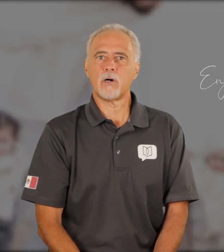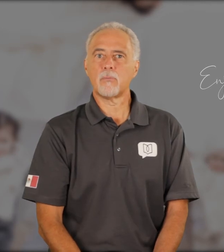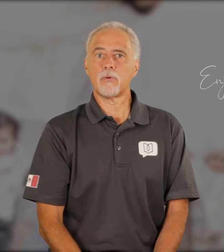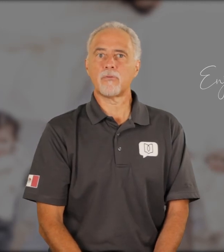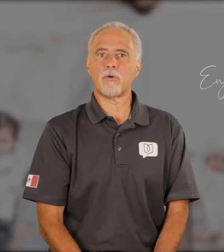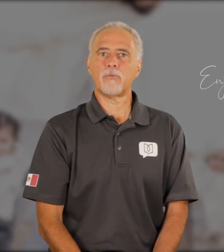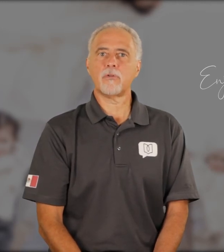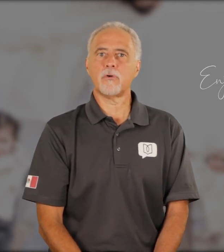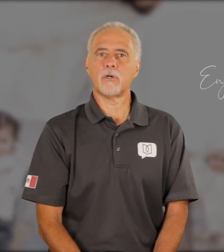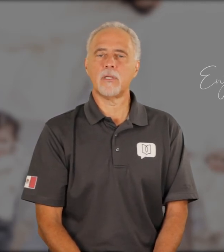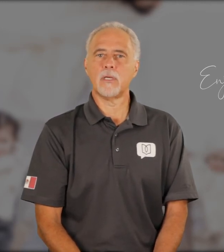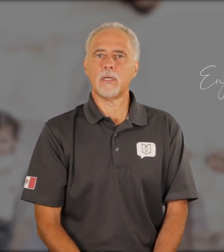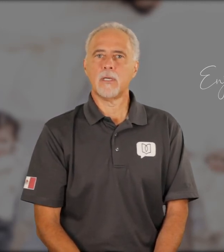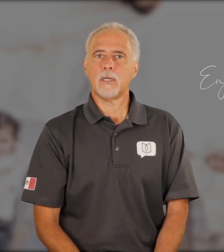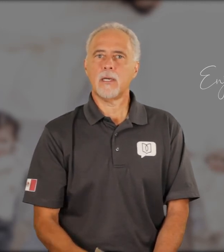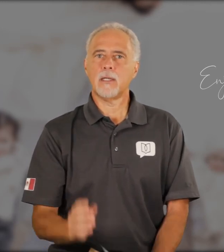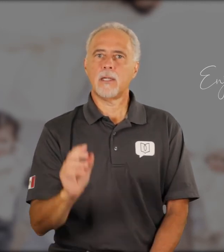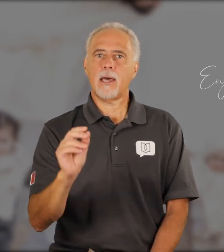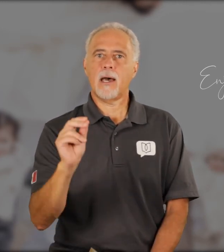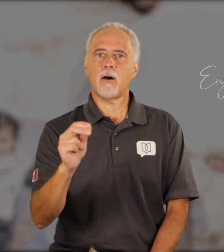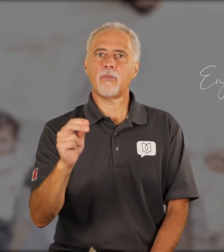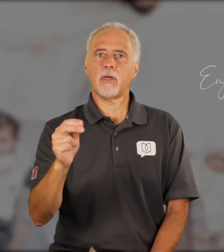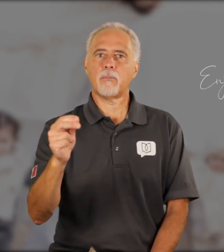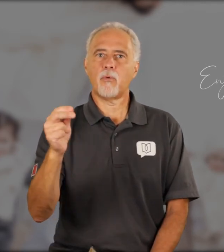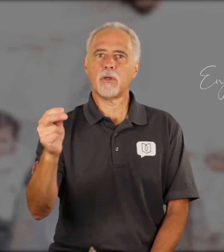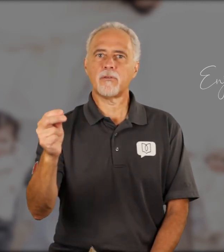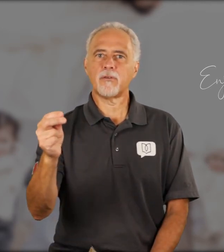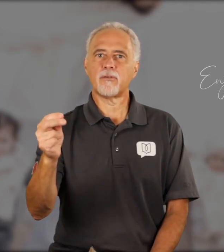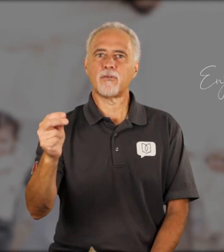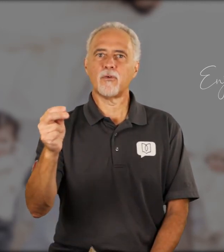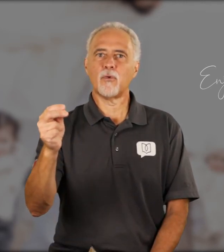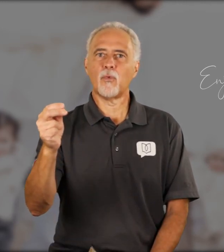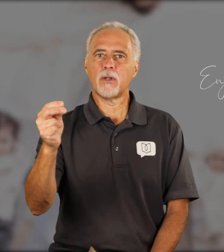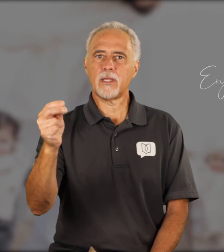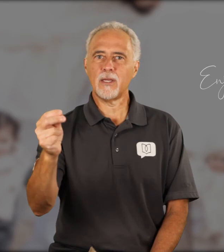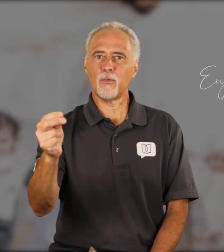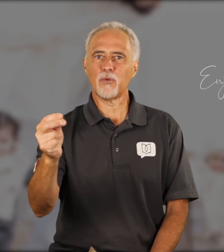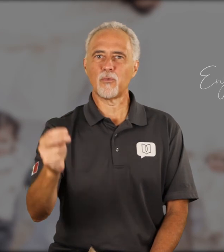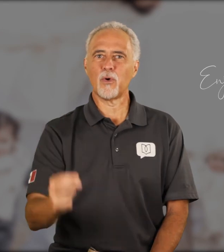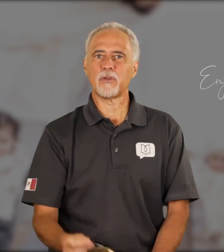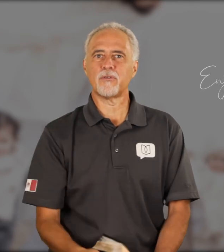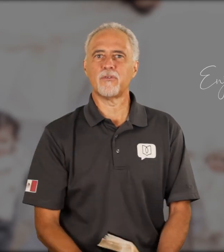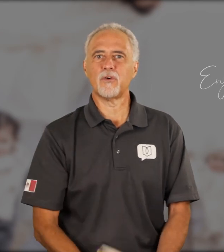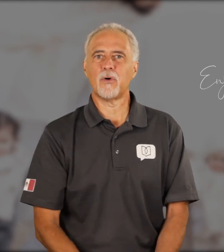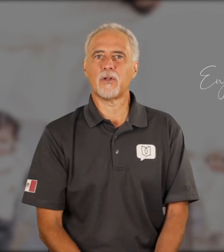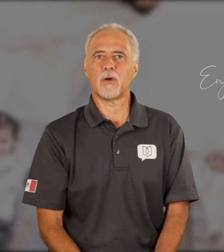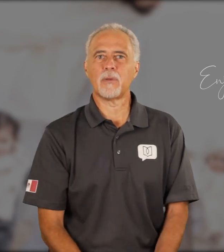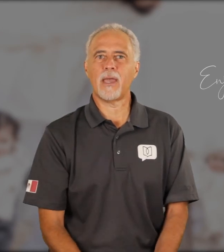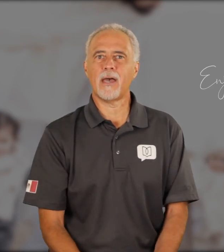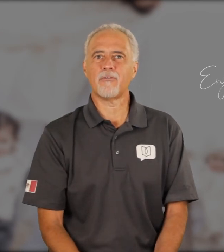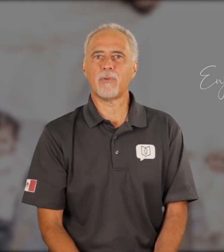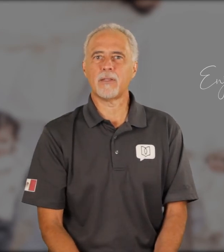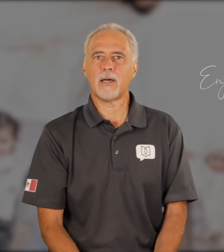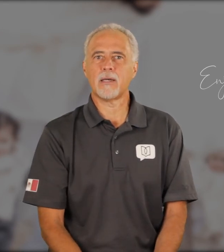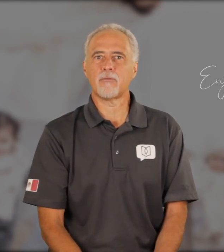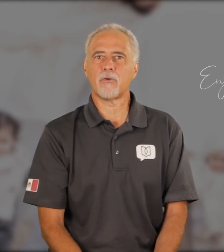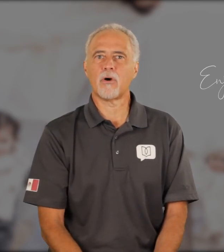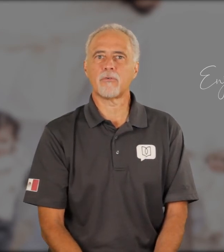humble servanthood and how that pointed to what he was willing to do on our behalf by dying for our